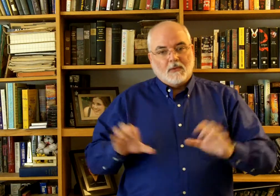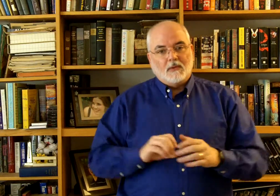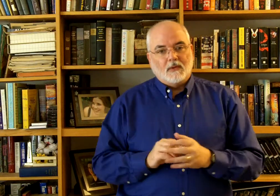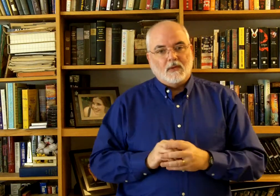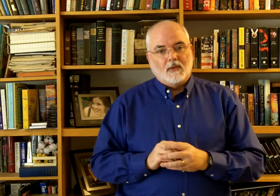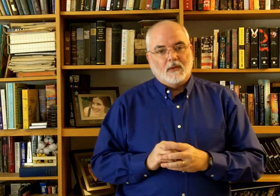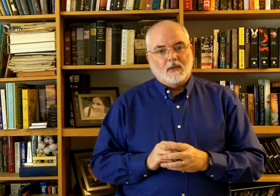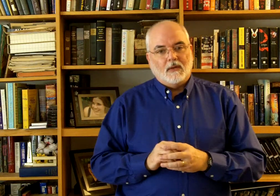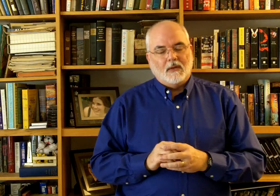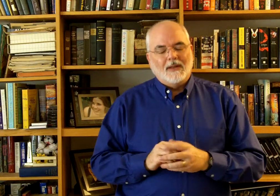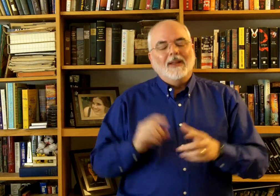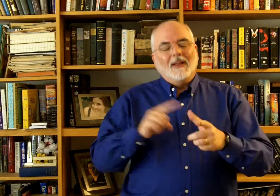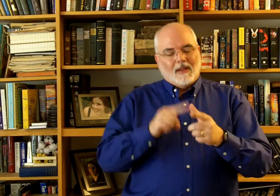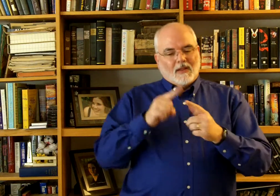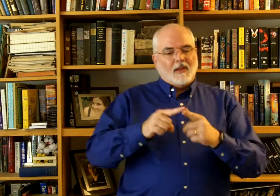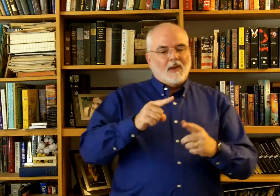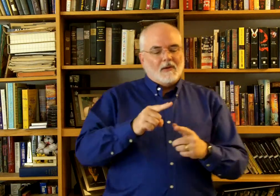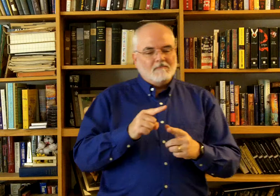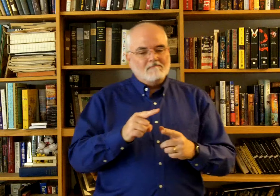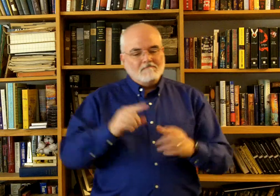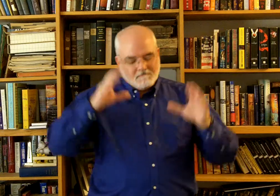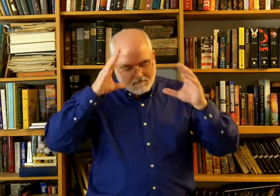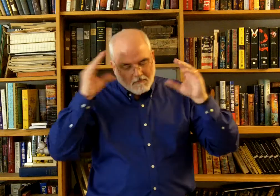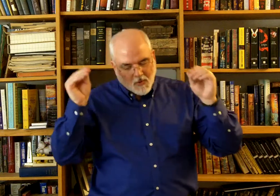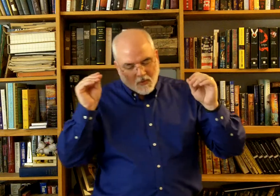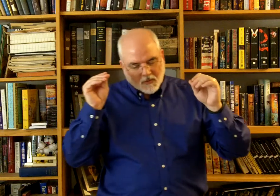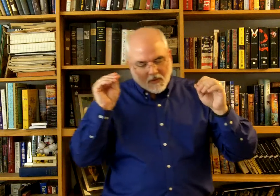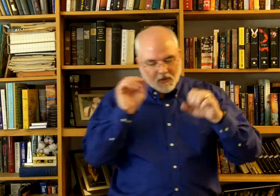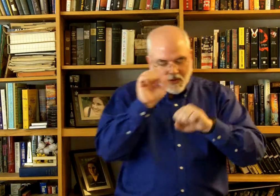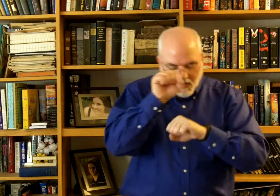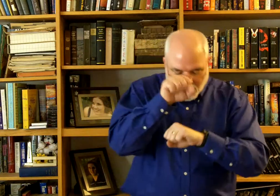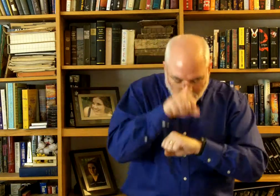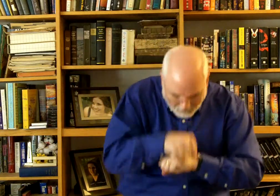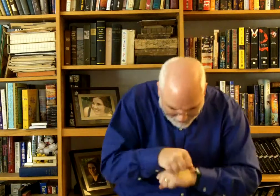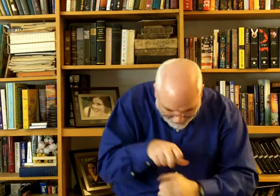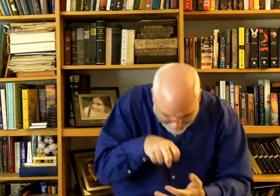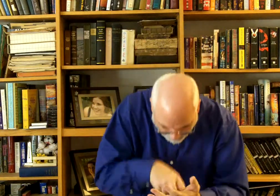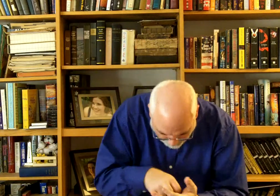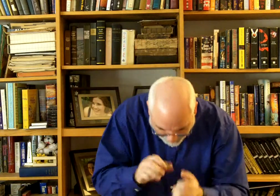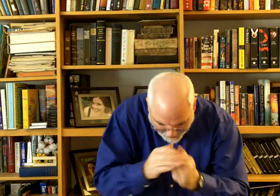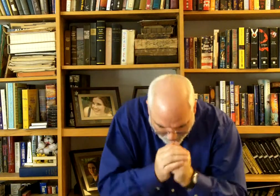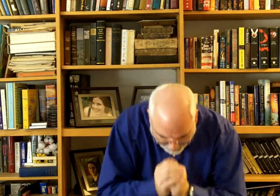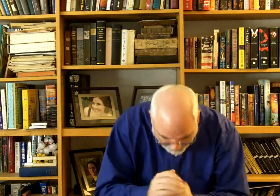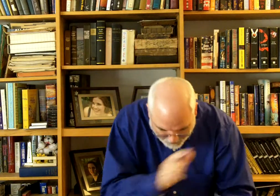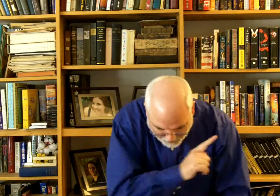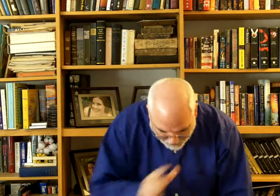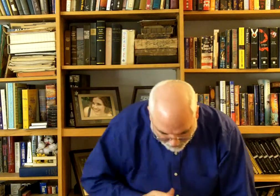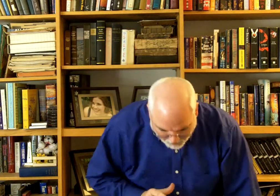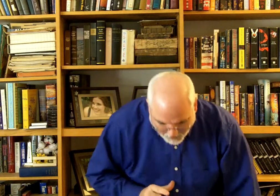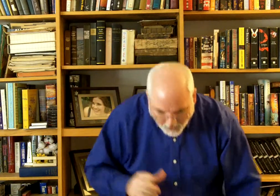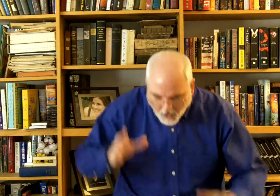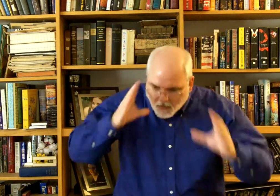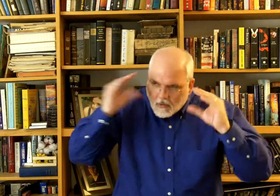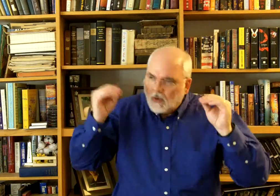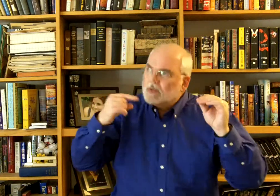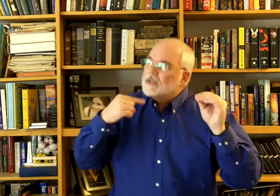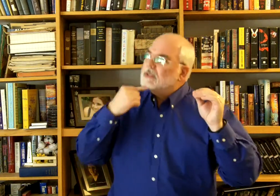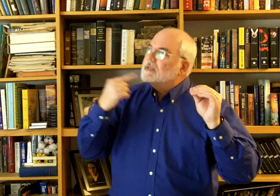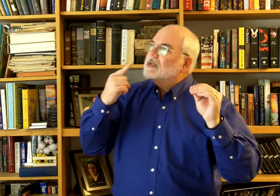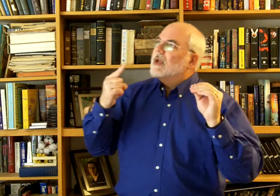Then Moses bowed to the ground and worshiped the Lord. Moses said, Lord, if